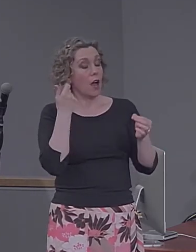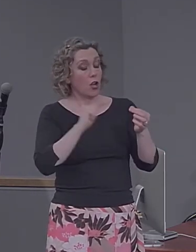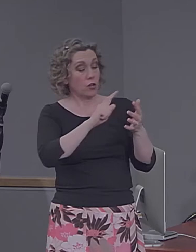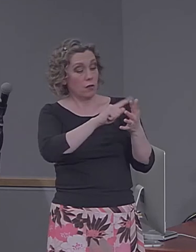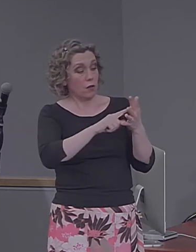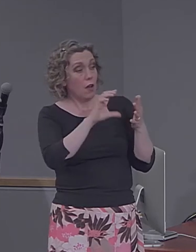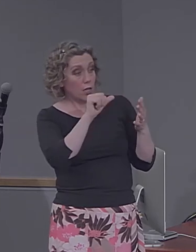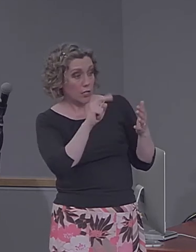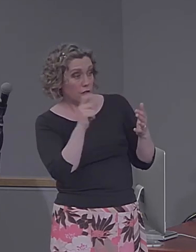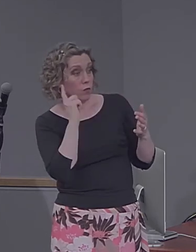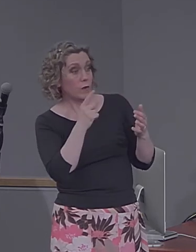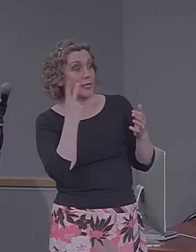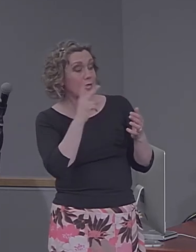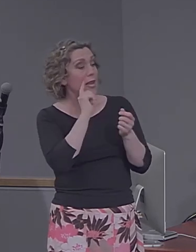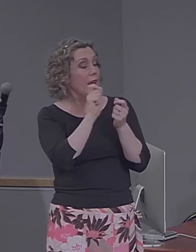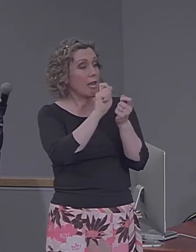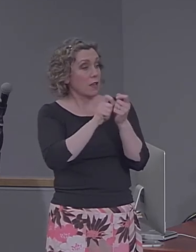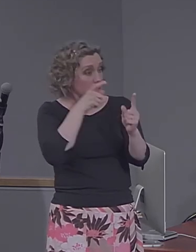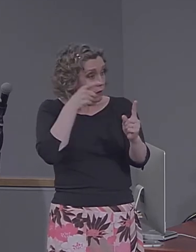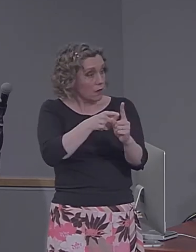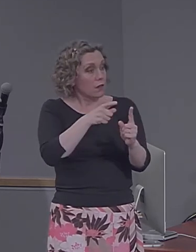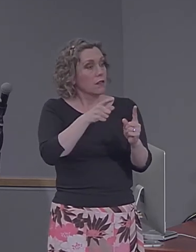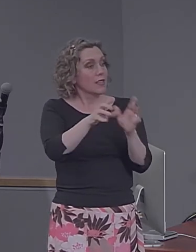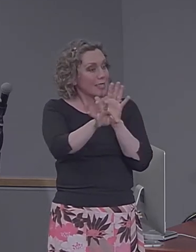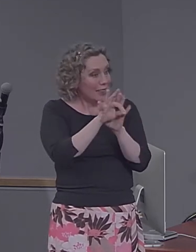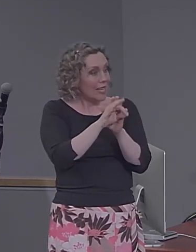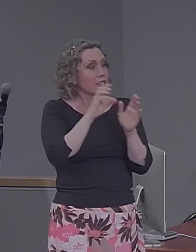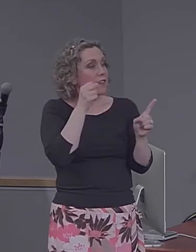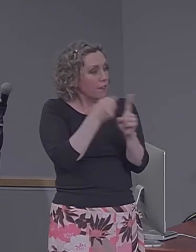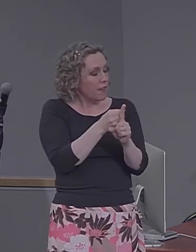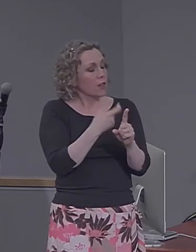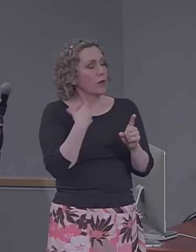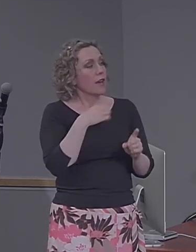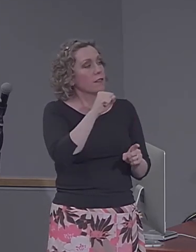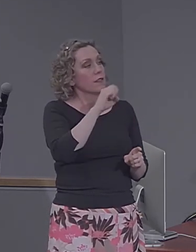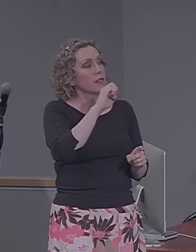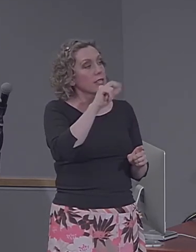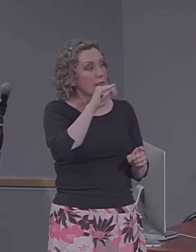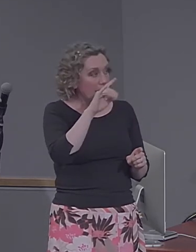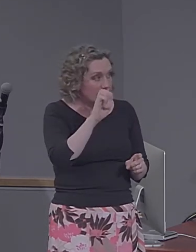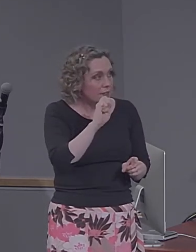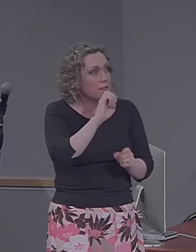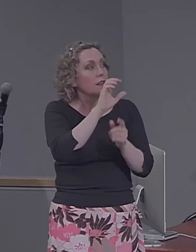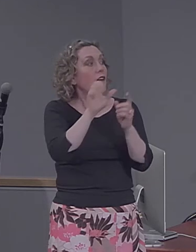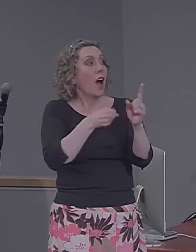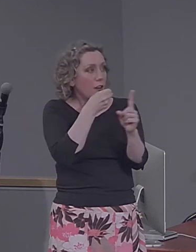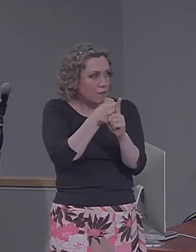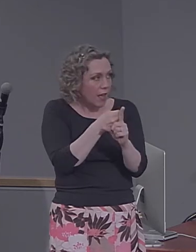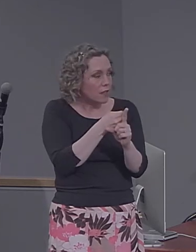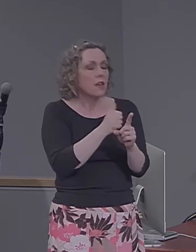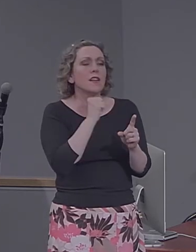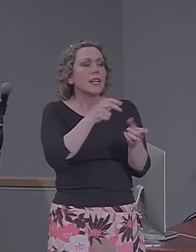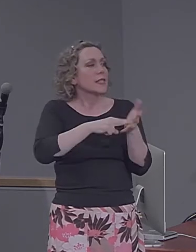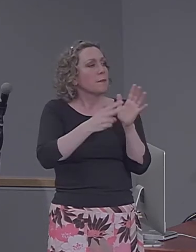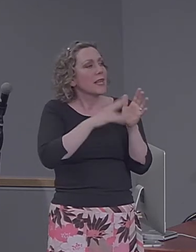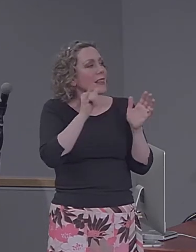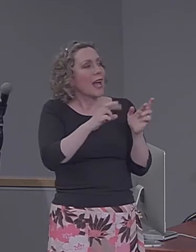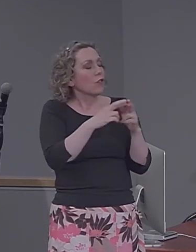effect? So all I can say is under these conditions, that we did get a selective effect, but it's not to say that that region is